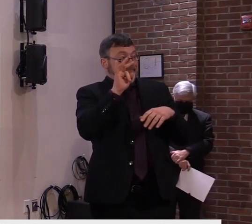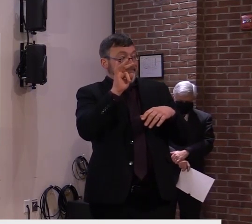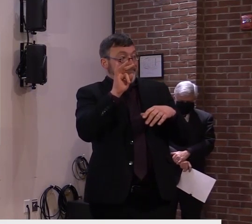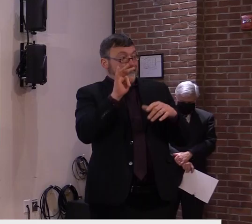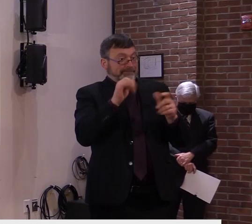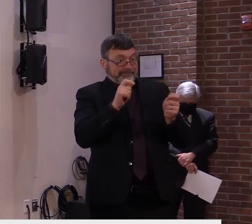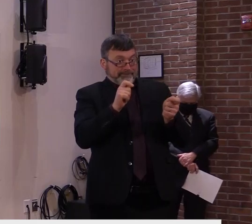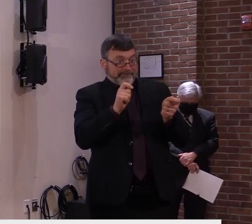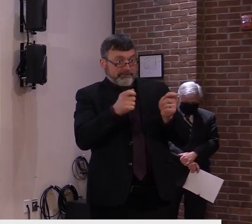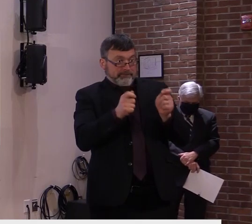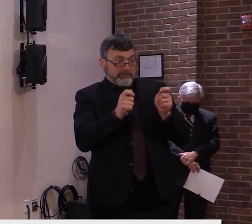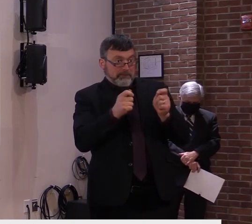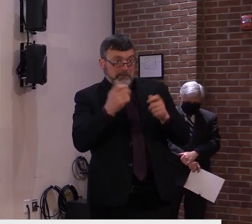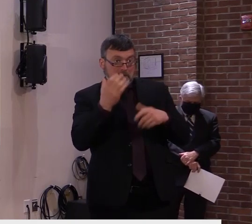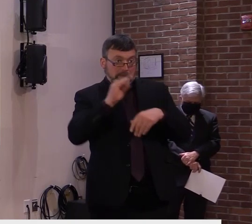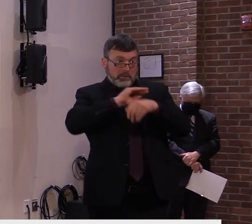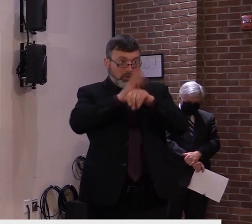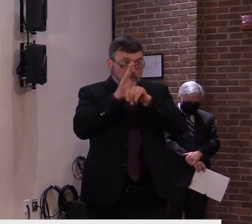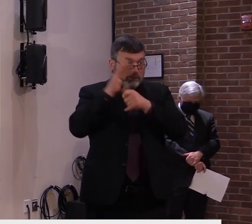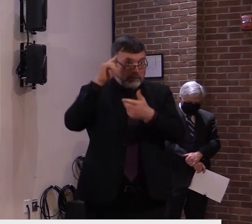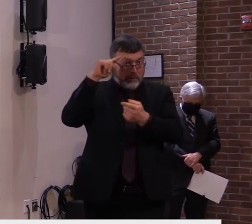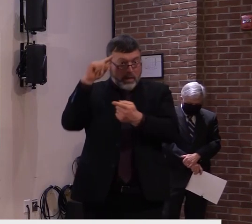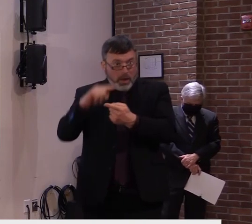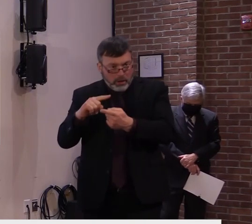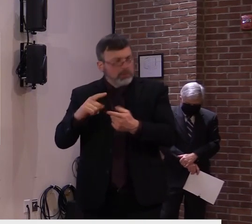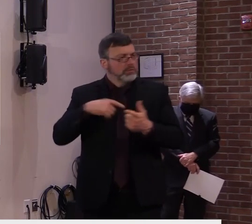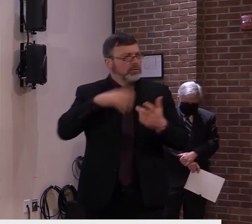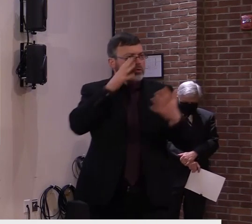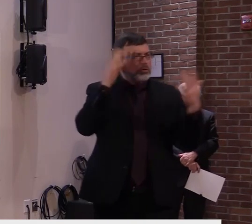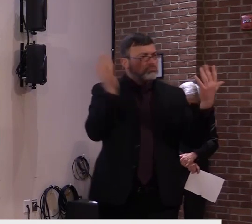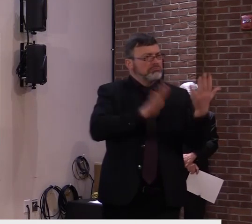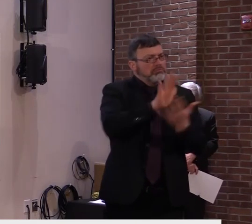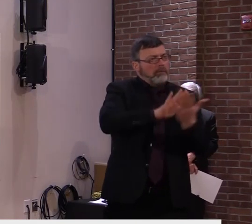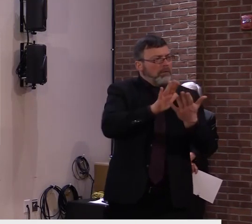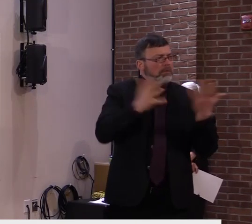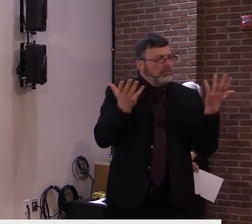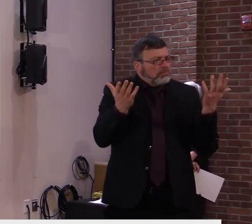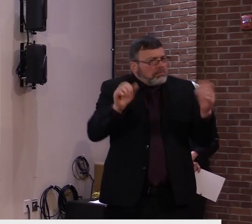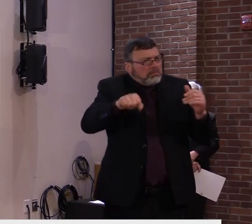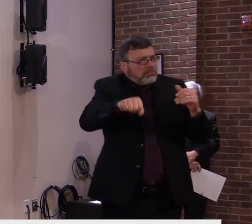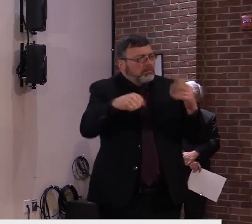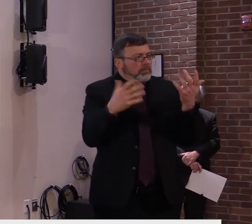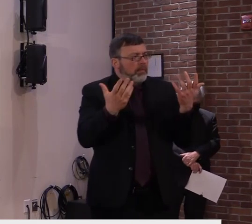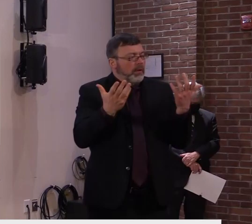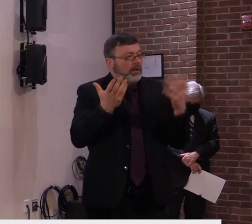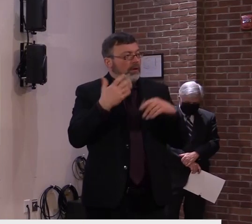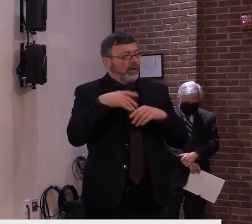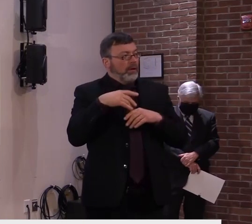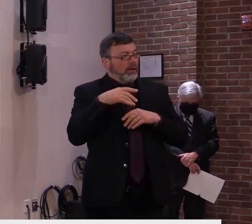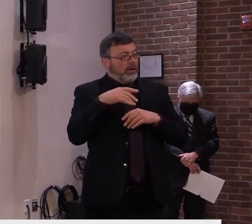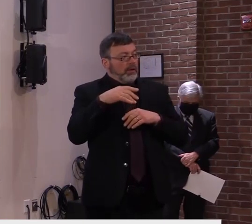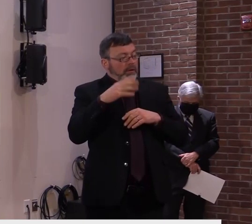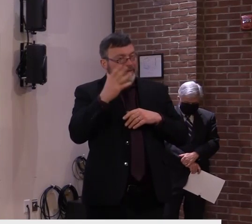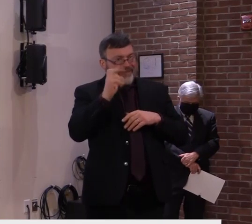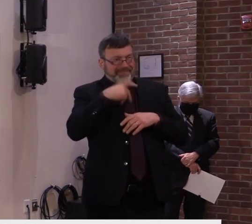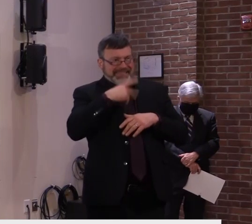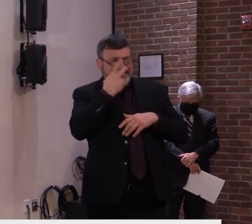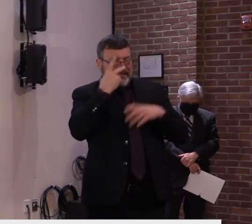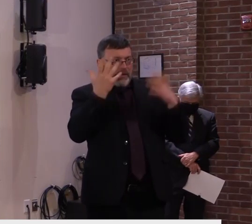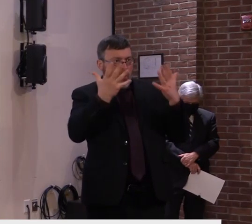conditions to improve. I'm feeling more confident about that every day as we see the trend in the data from the holiday period.